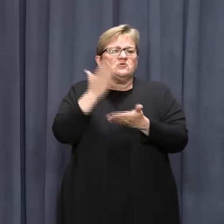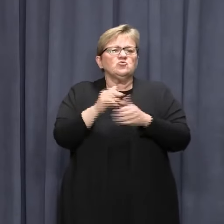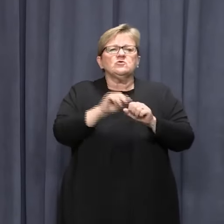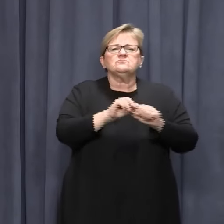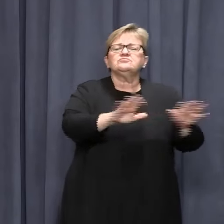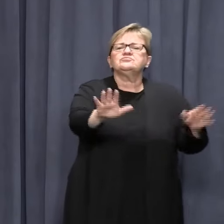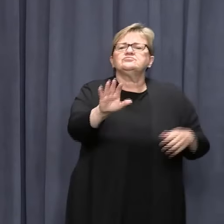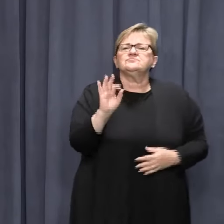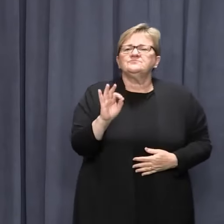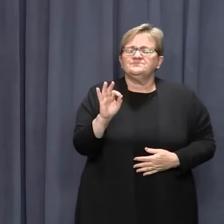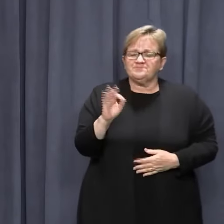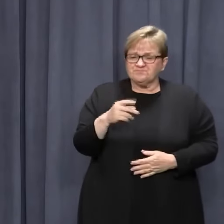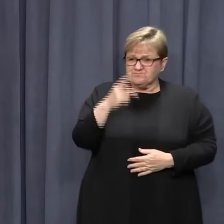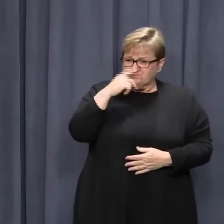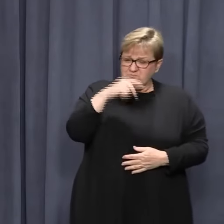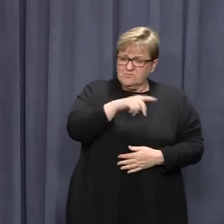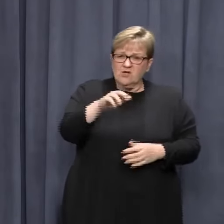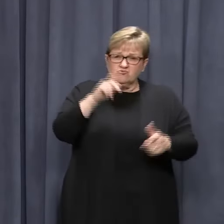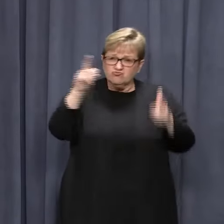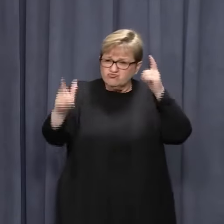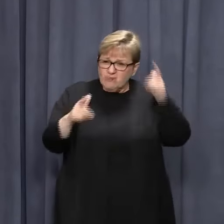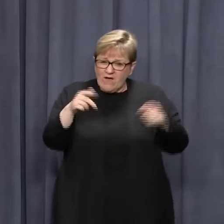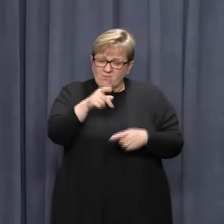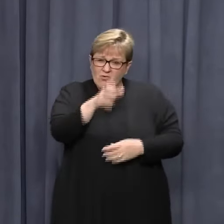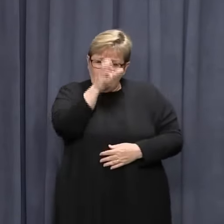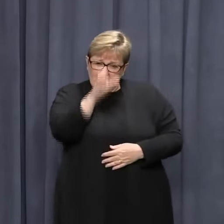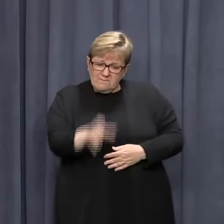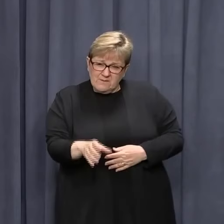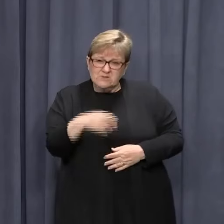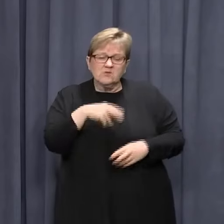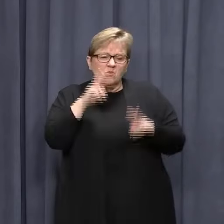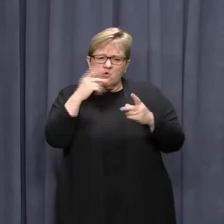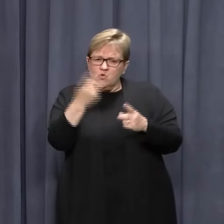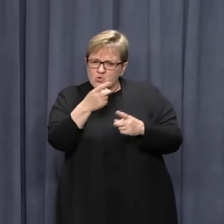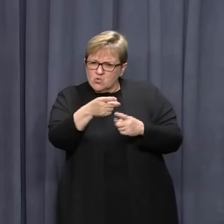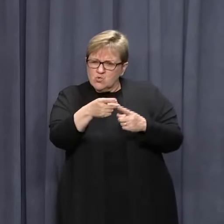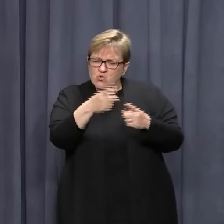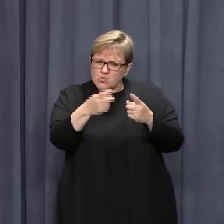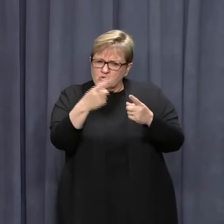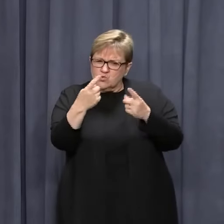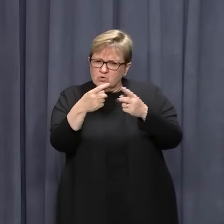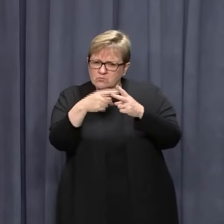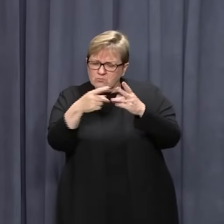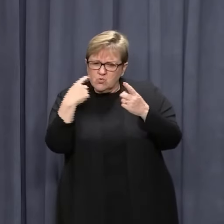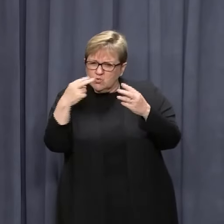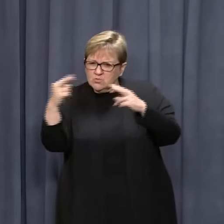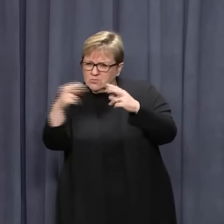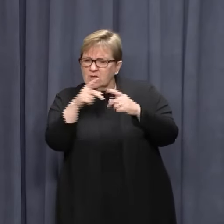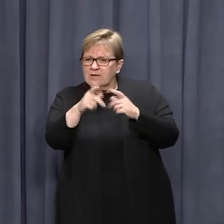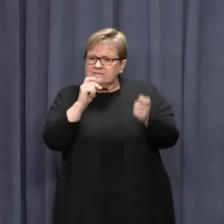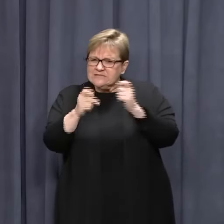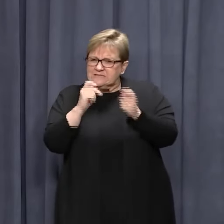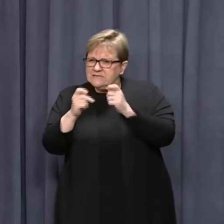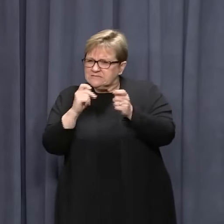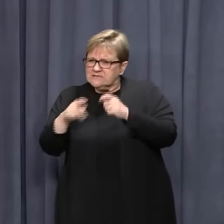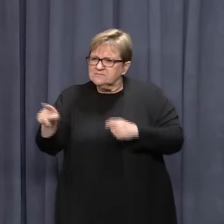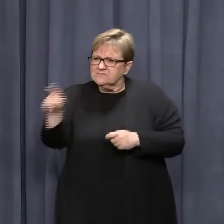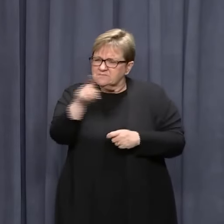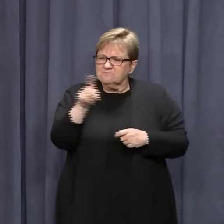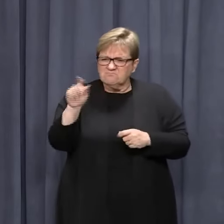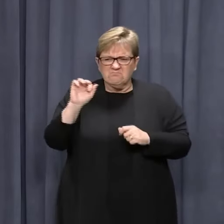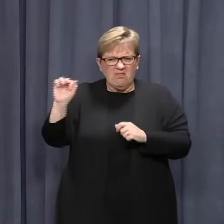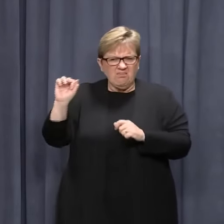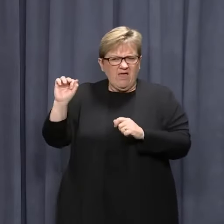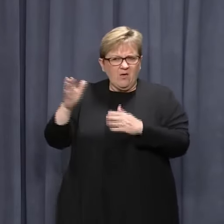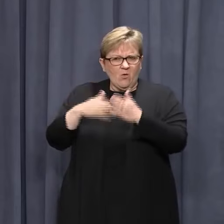Close personal work and travel contacts of this case were identified, tested and quarantined under NSW Health's